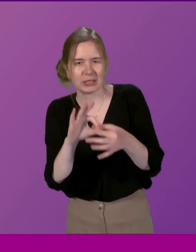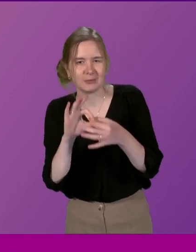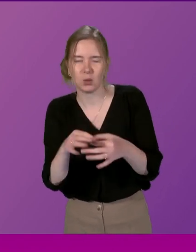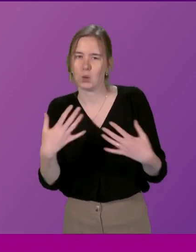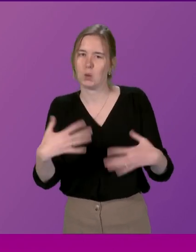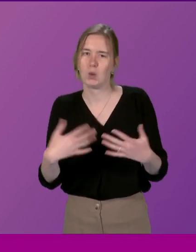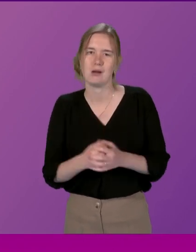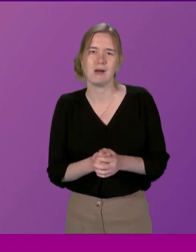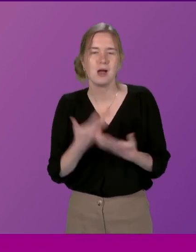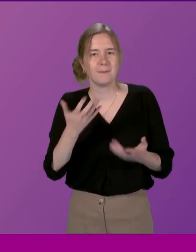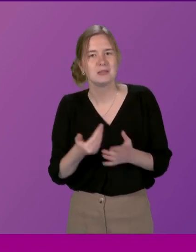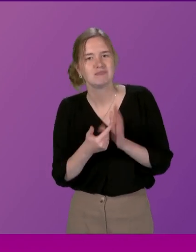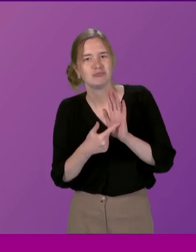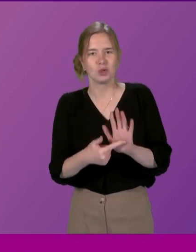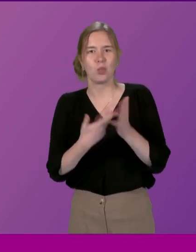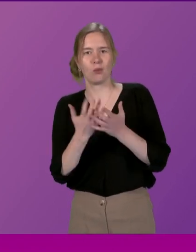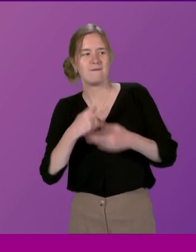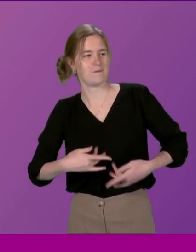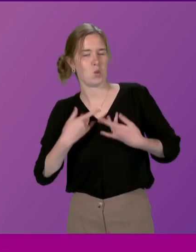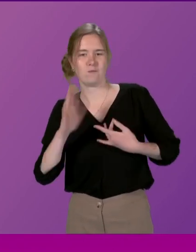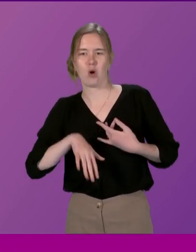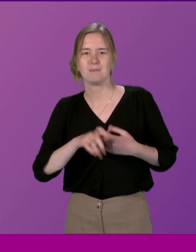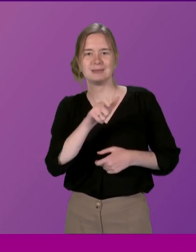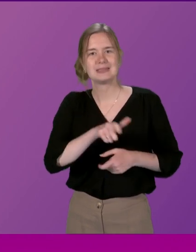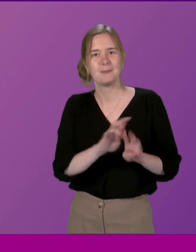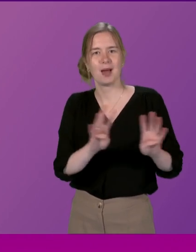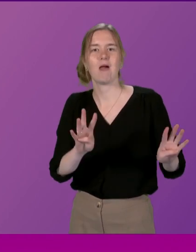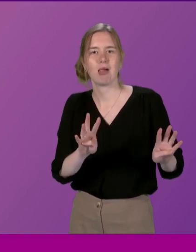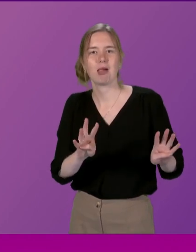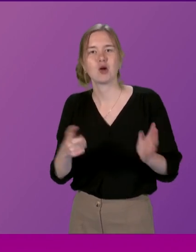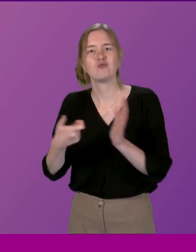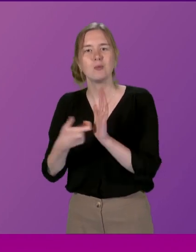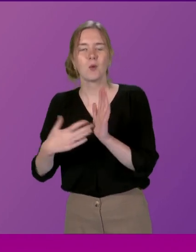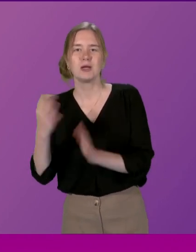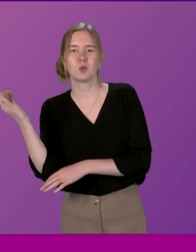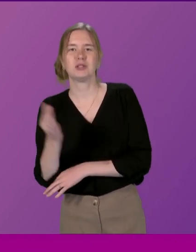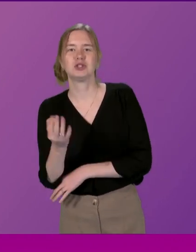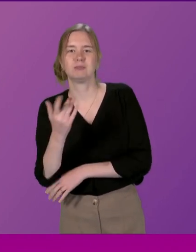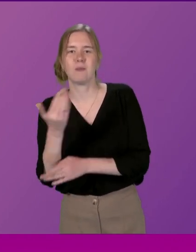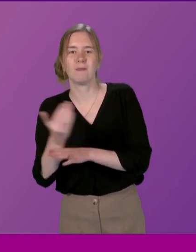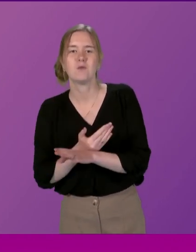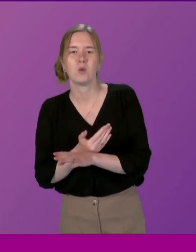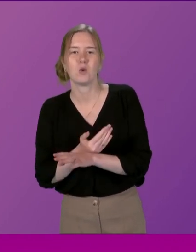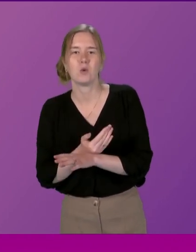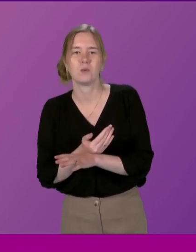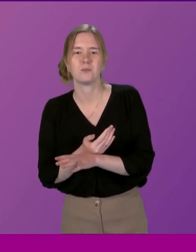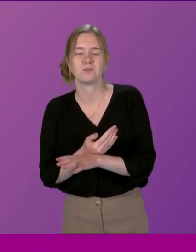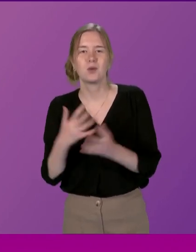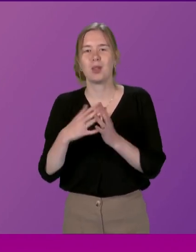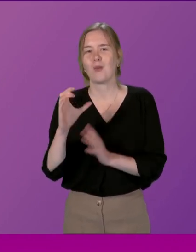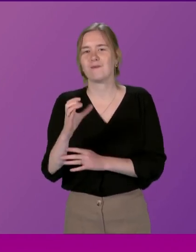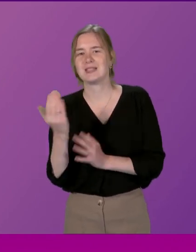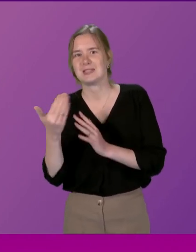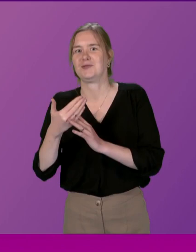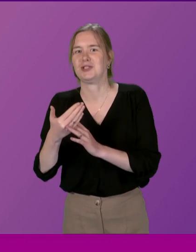And this was amplified by the views of our own citizens' panel As Ruth McGuire's question early on, and William Coffey's intervention